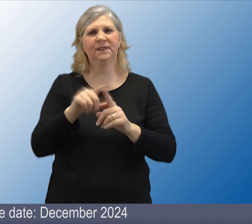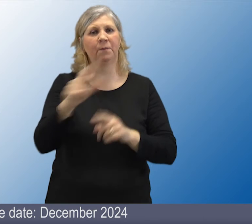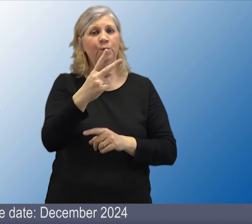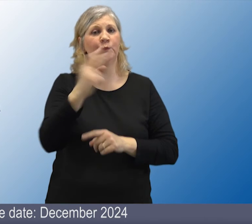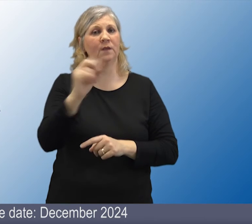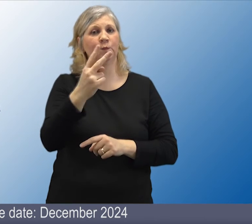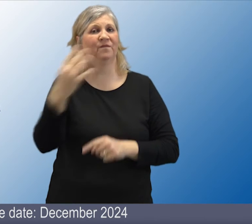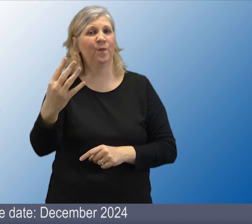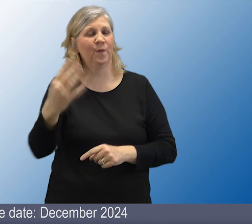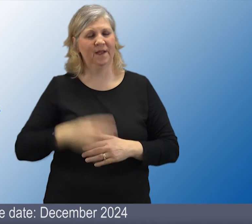2024.